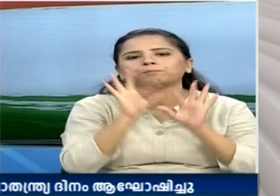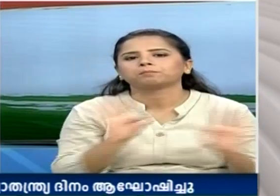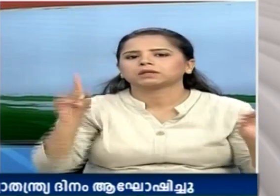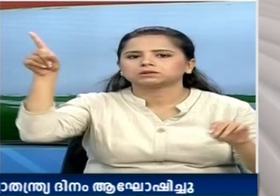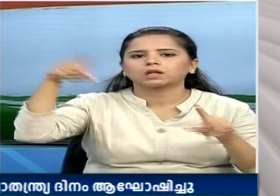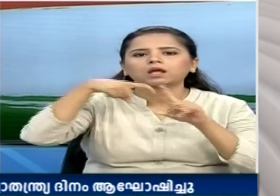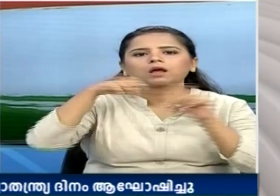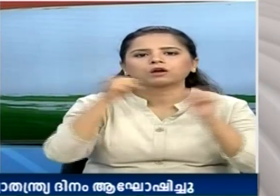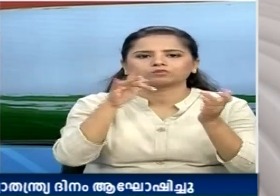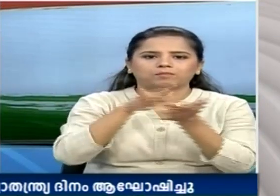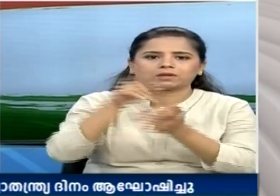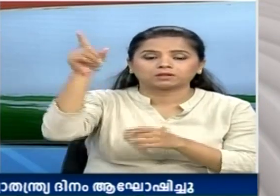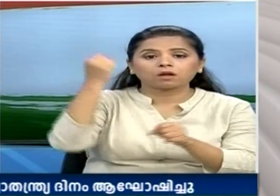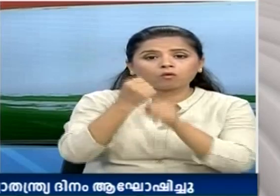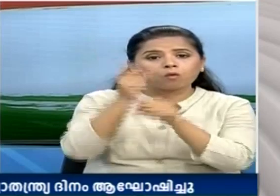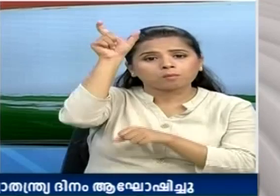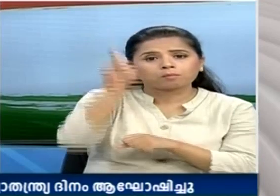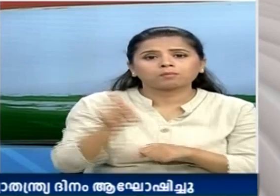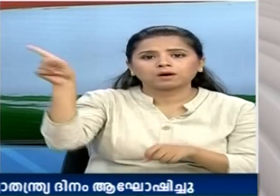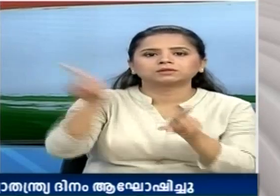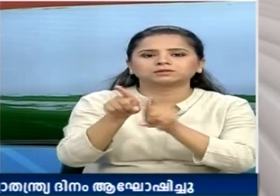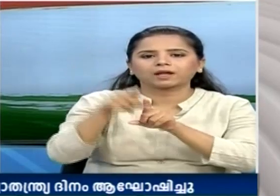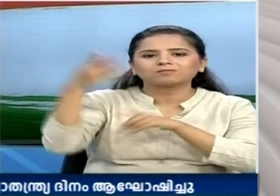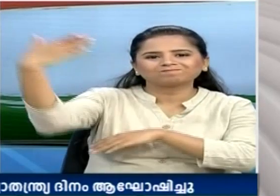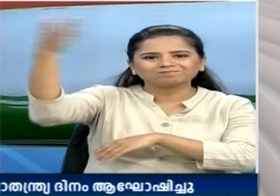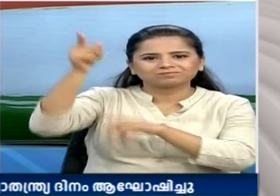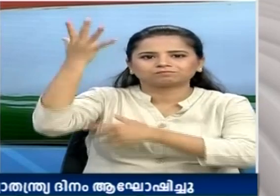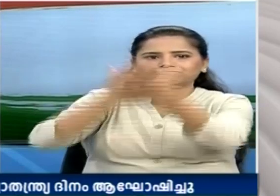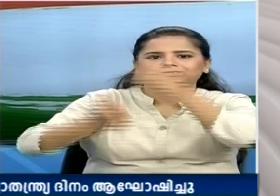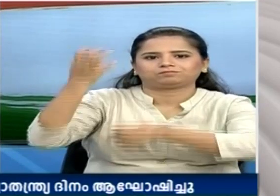Governor Satyapal Malik unfolds tricolour to an enthusiastic response in Srinagar.